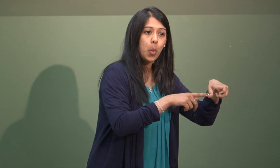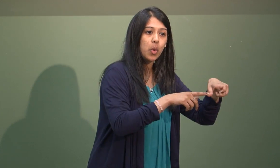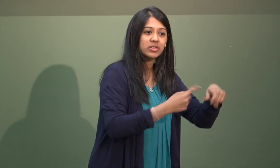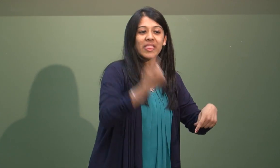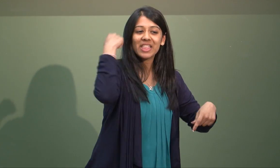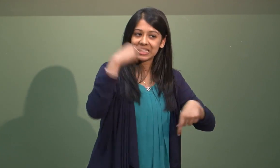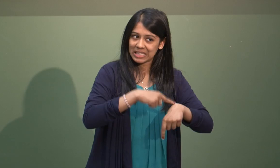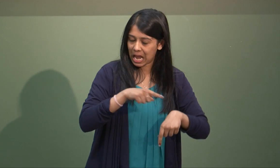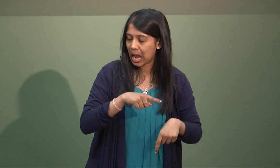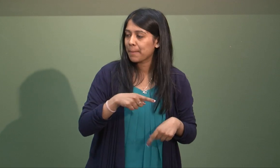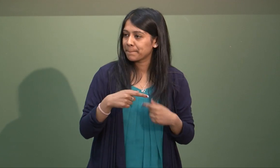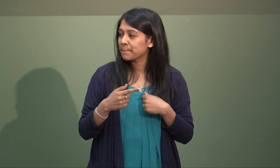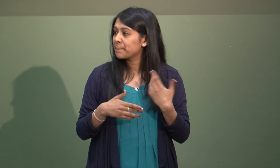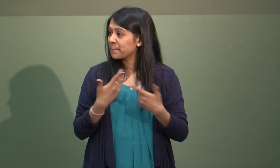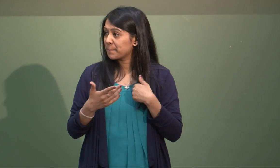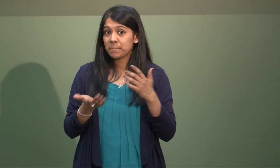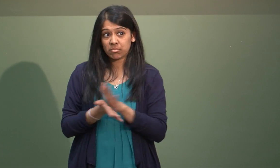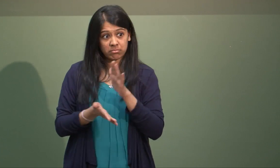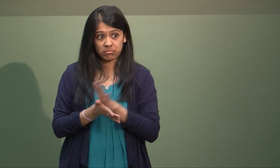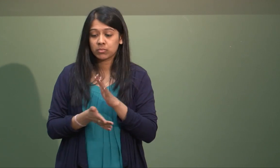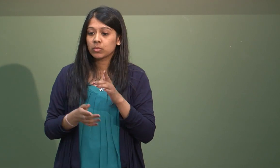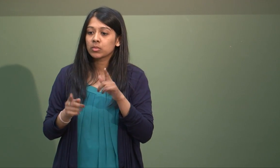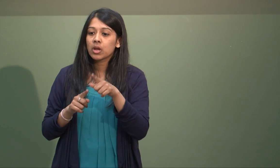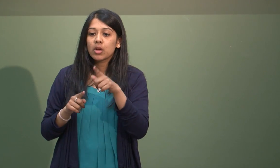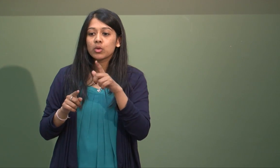responsibility of contacting interpreters and so on at that time.